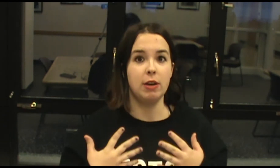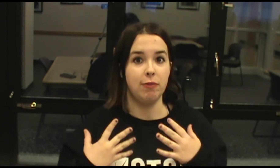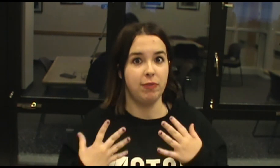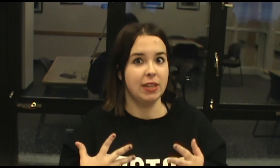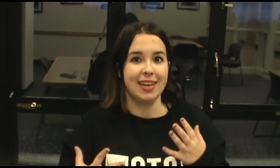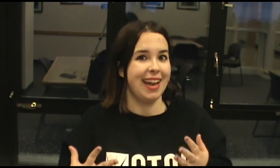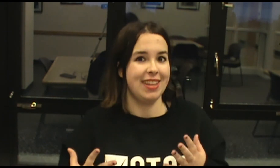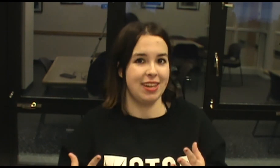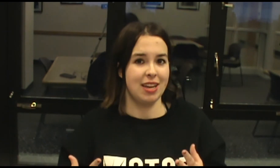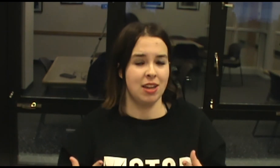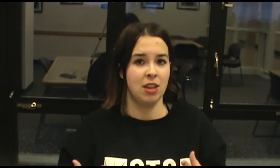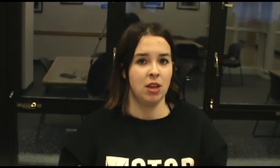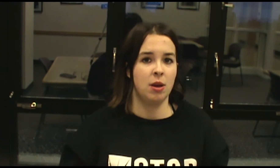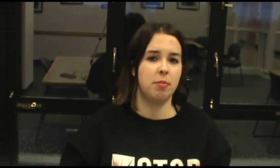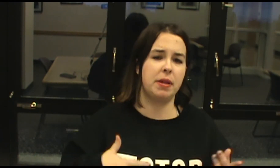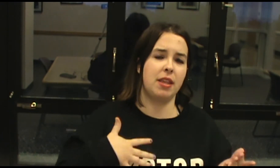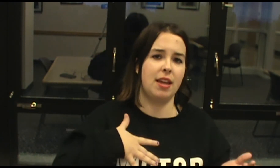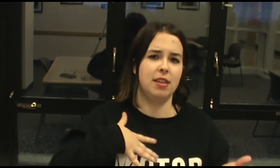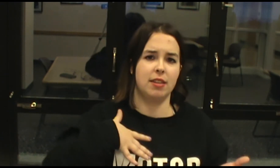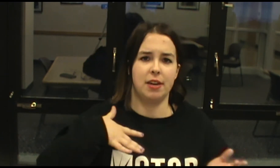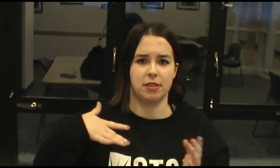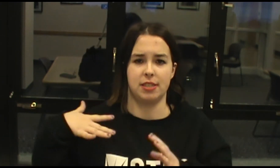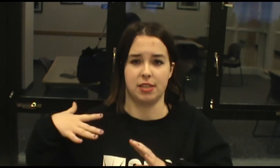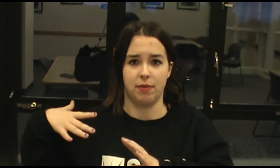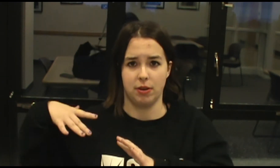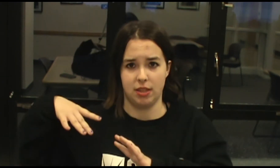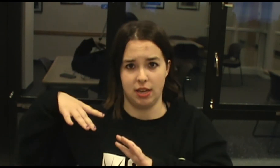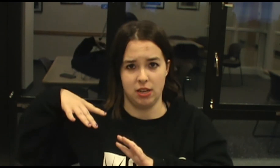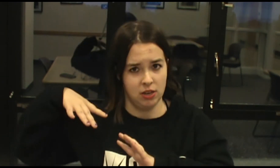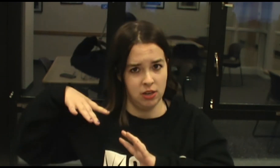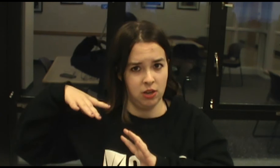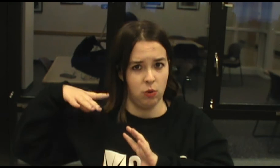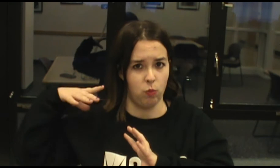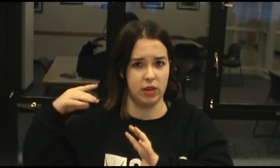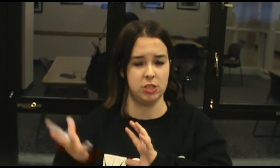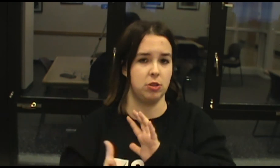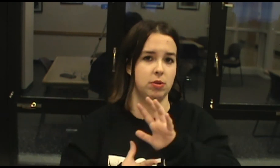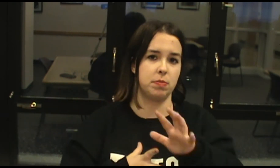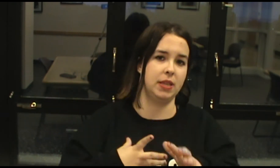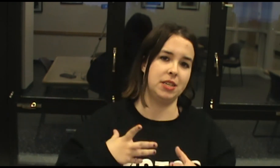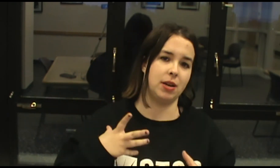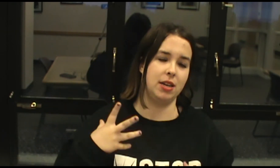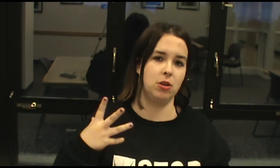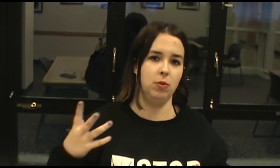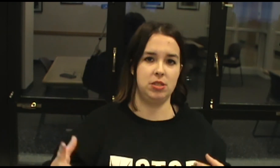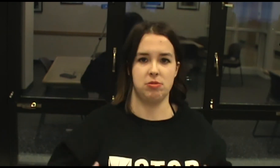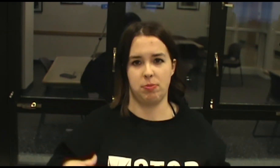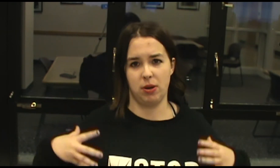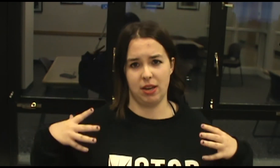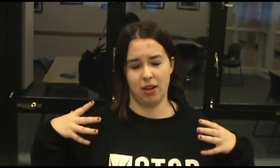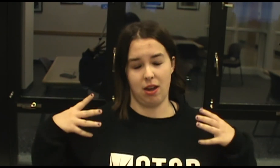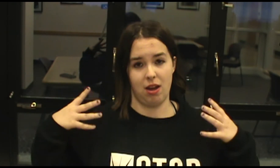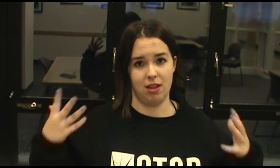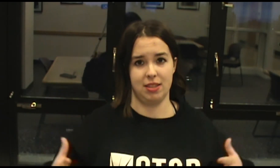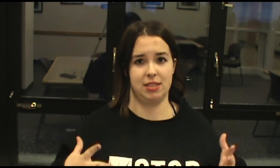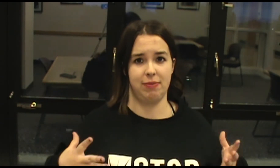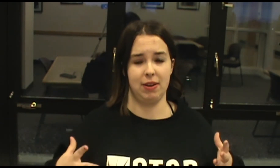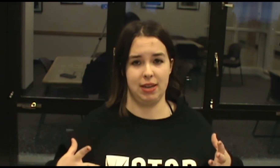feeling anything. But then later it's discovered that what she was really trying to do when she was putting on this very